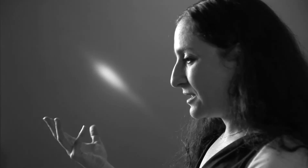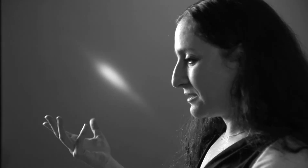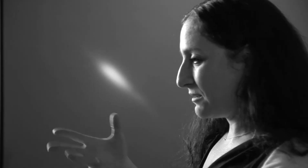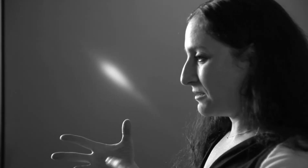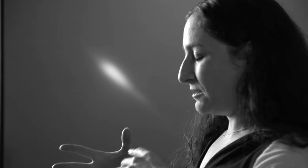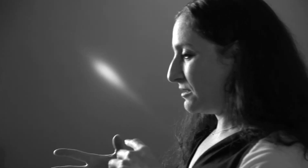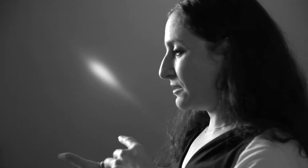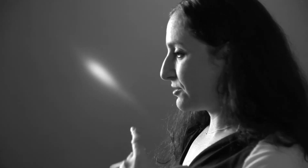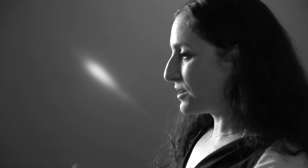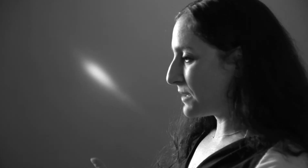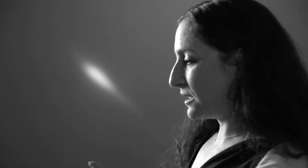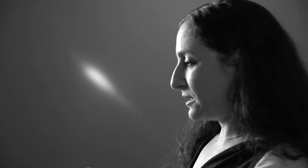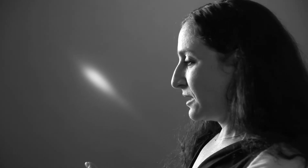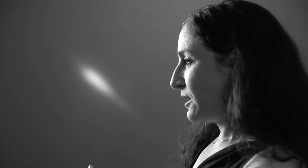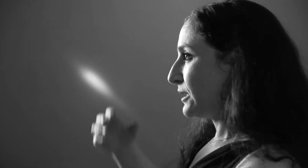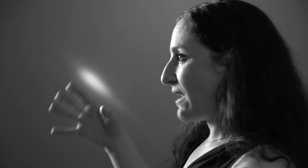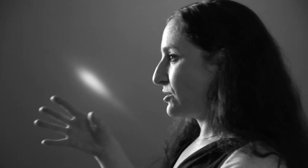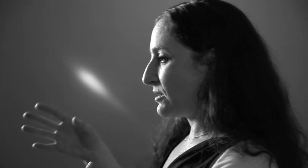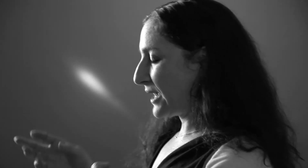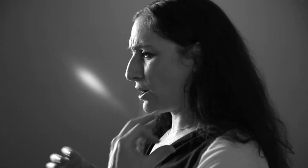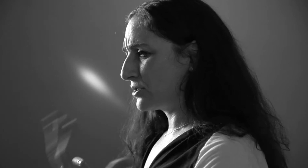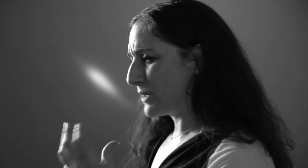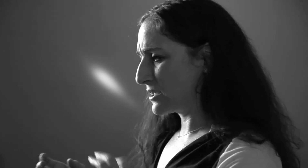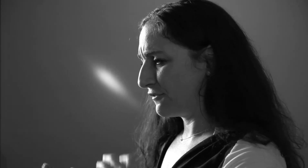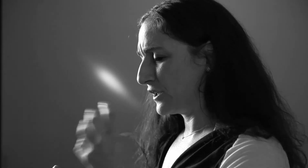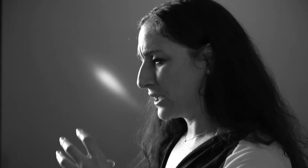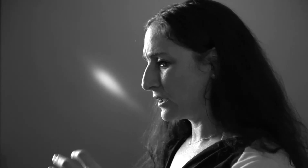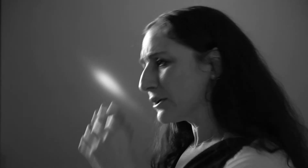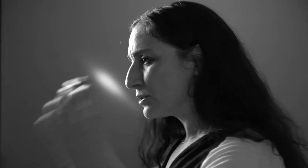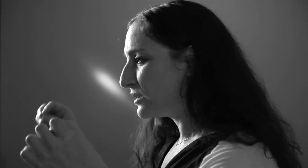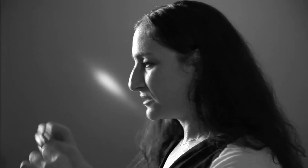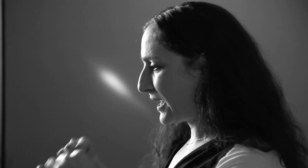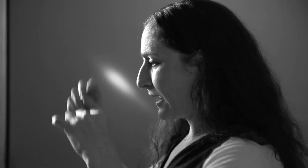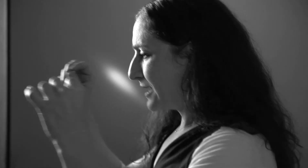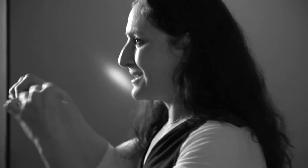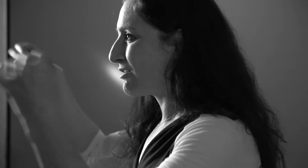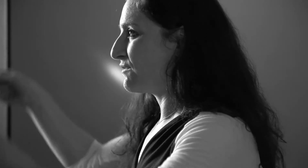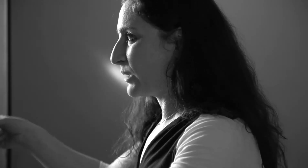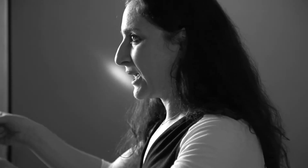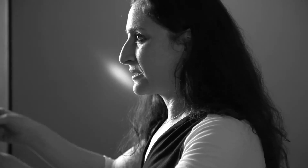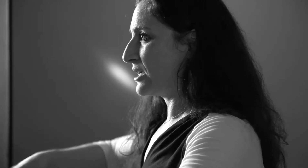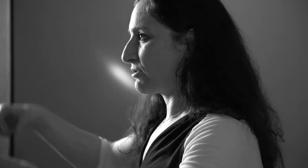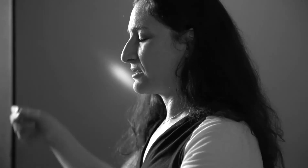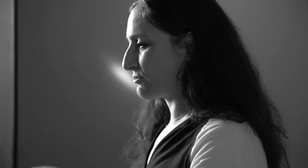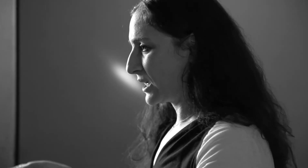the treatment allows you to like also begin to fill in literal like narrative blanks in your history